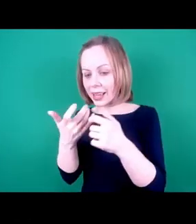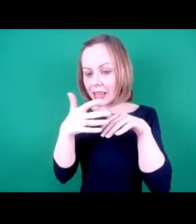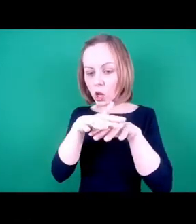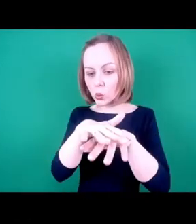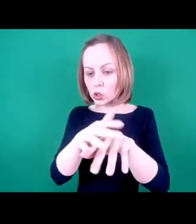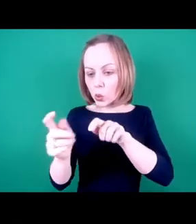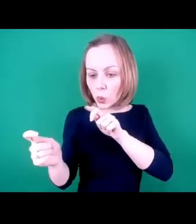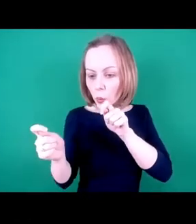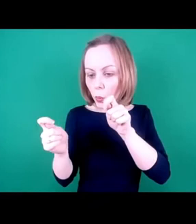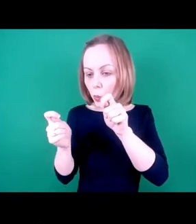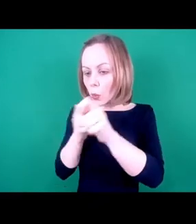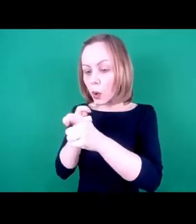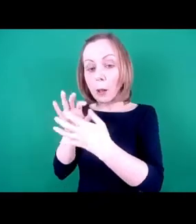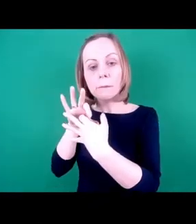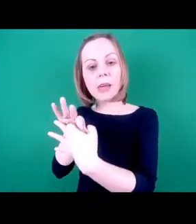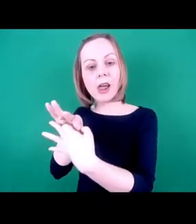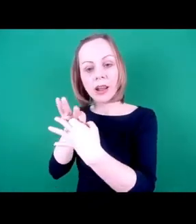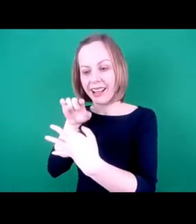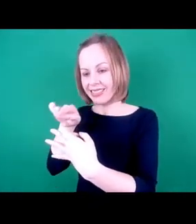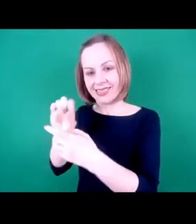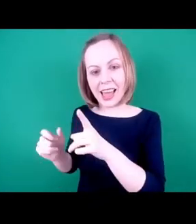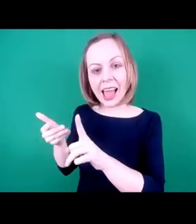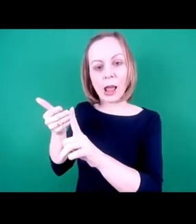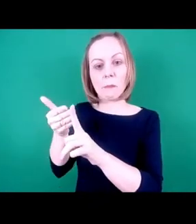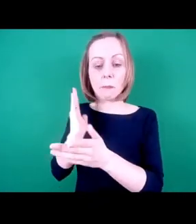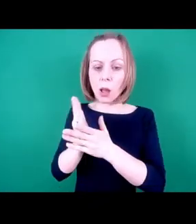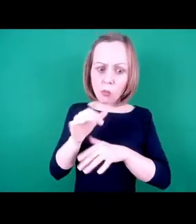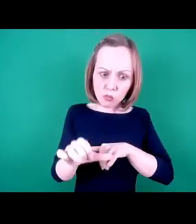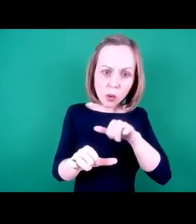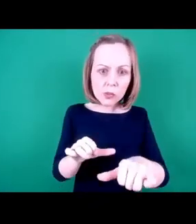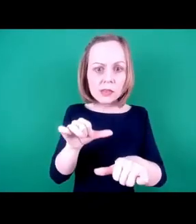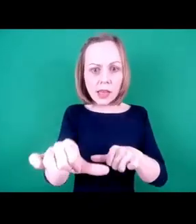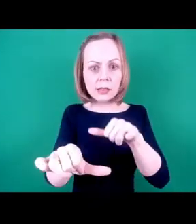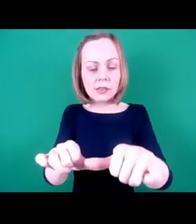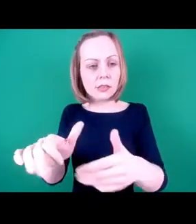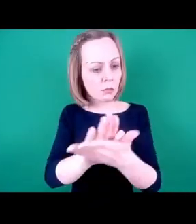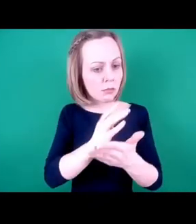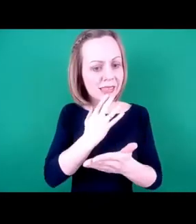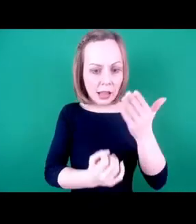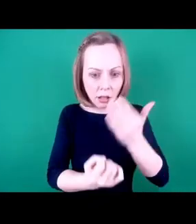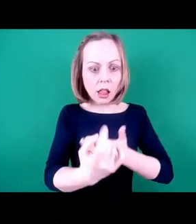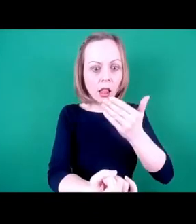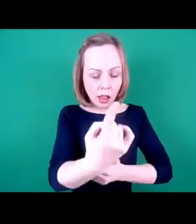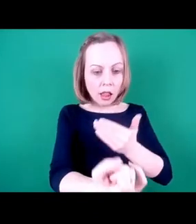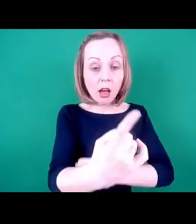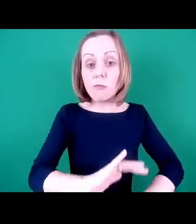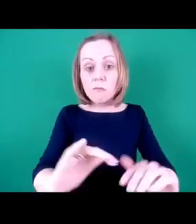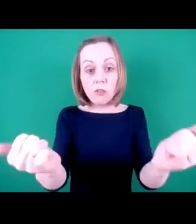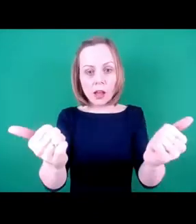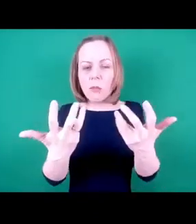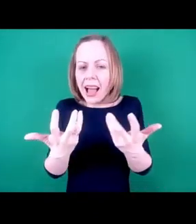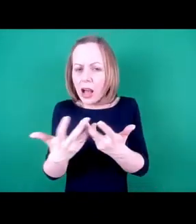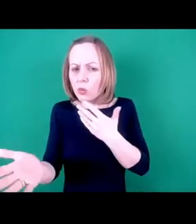ultimate goal. It's a process and we're going to make mistakes along the way and that has to be okay. It's what we do about those mistakes that count.